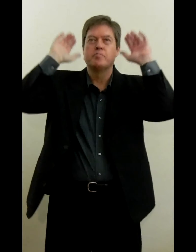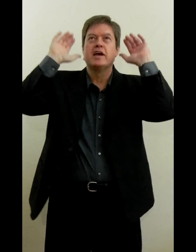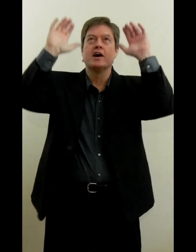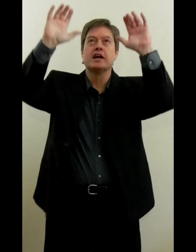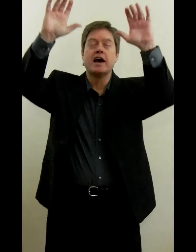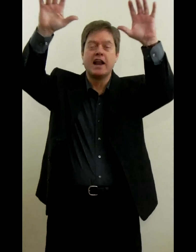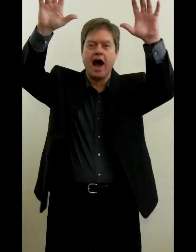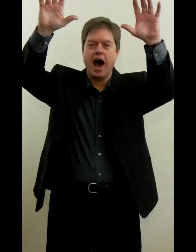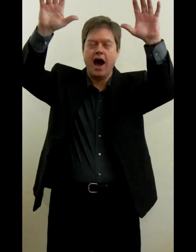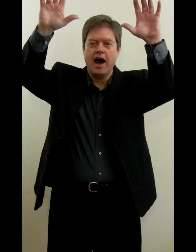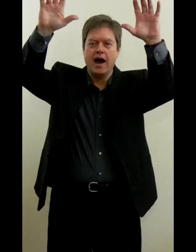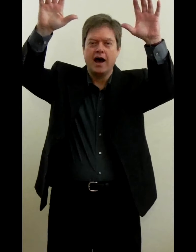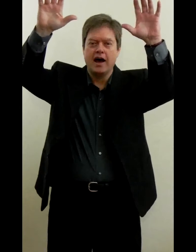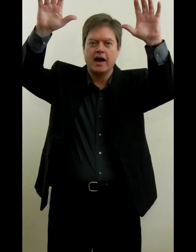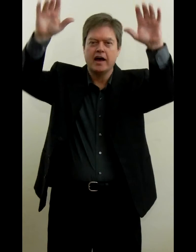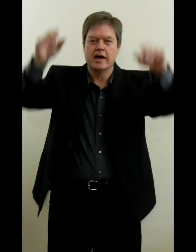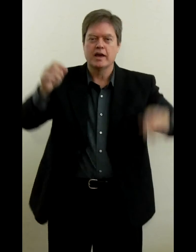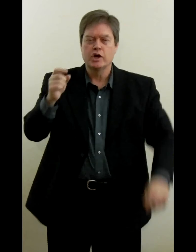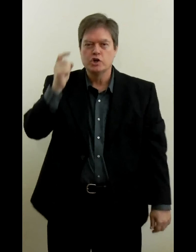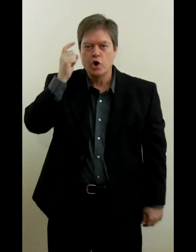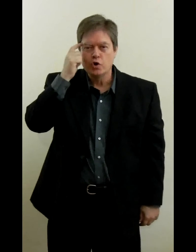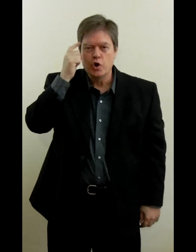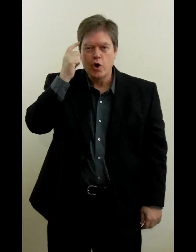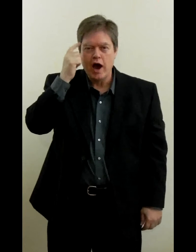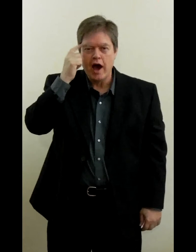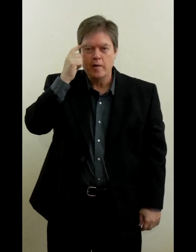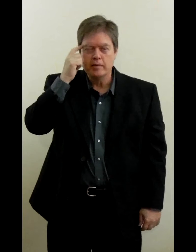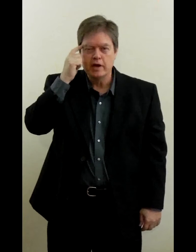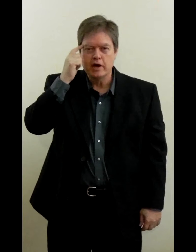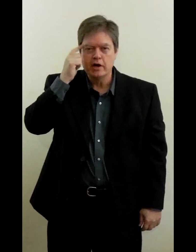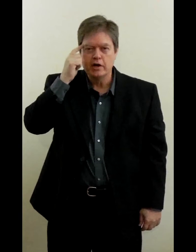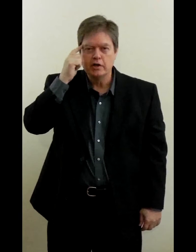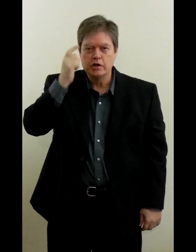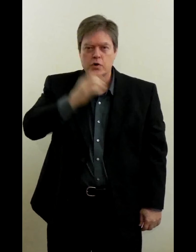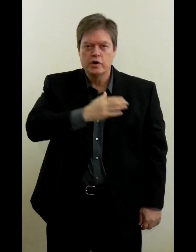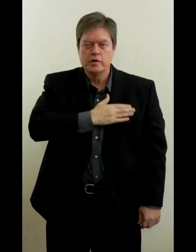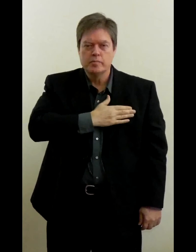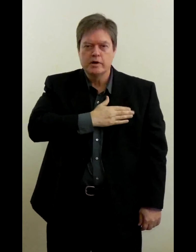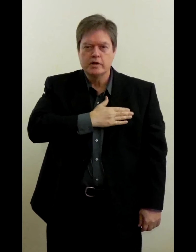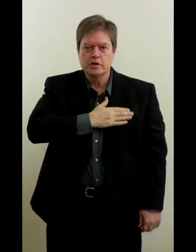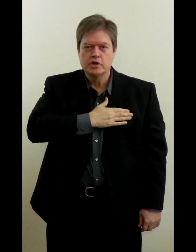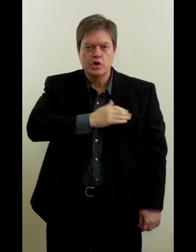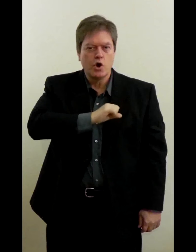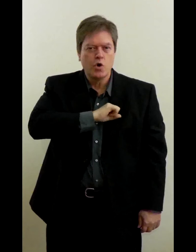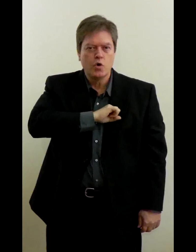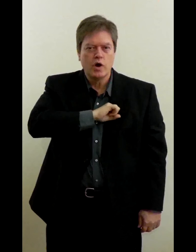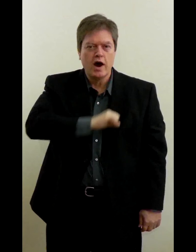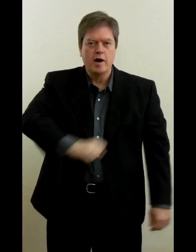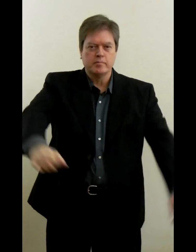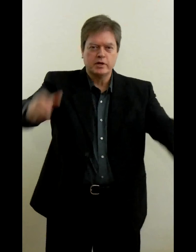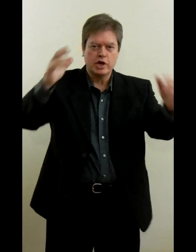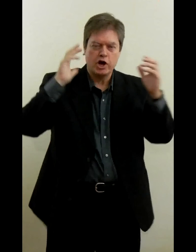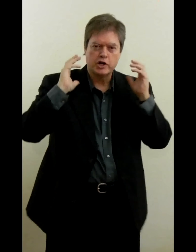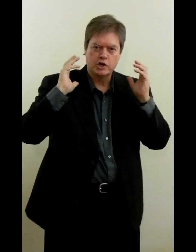build it high. Don't know how I'm gonna do it, but you know I'm gonna